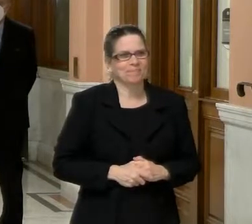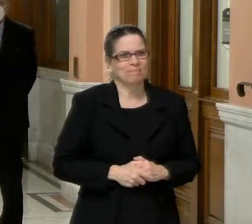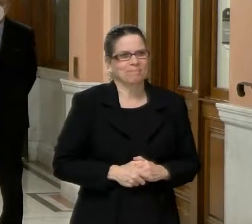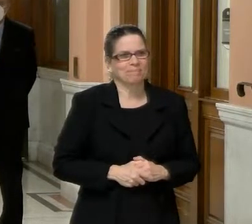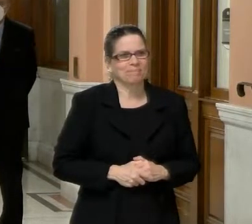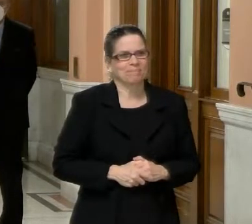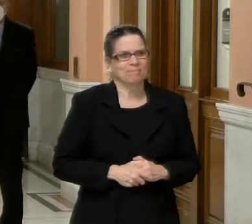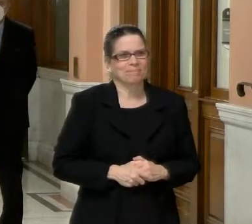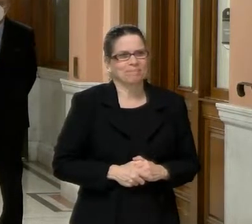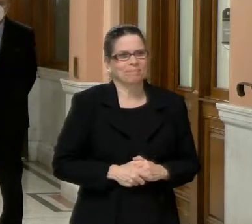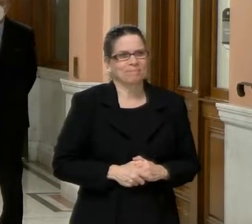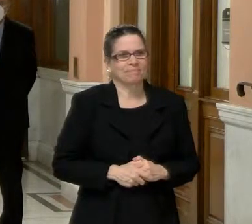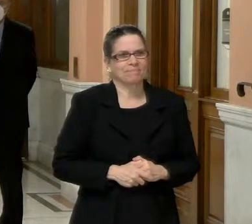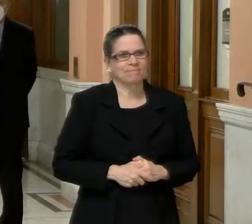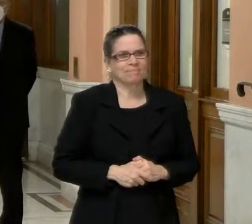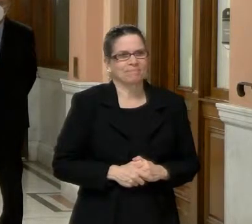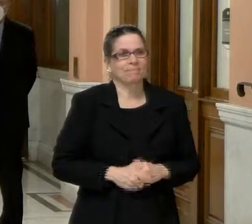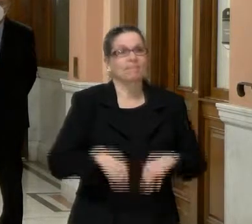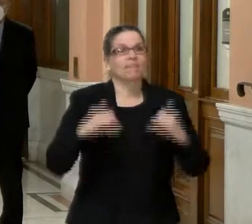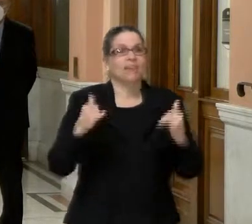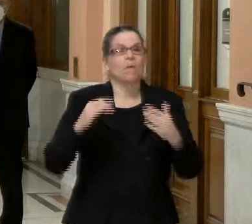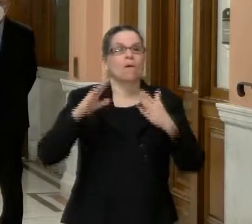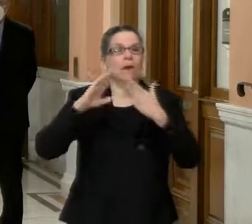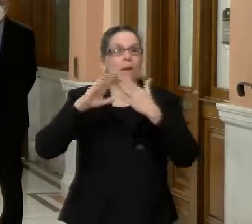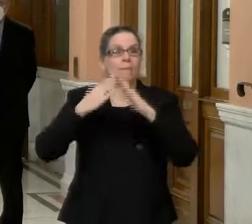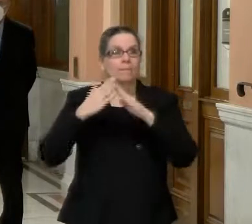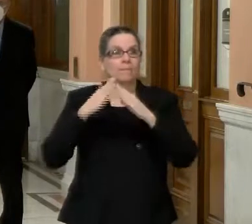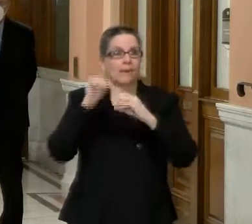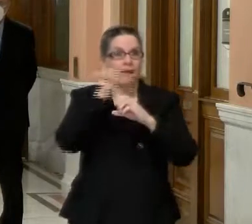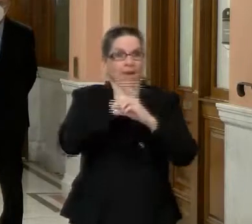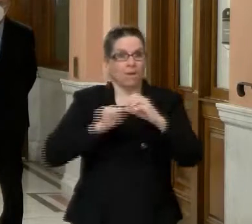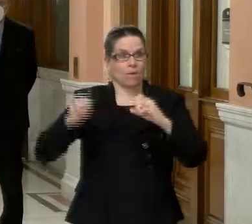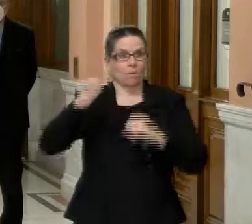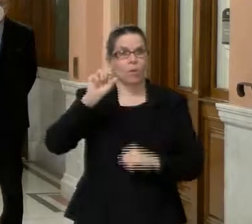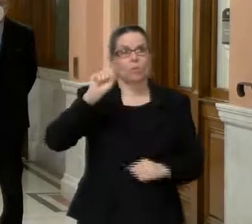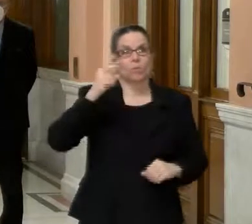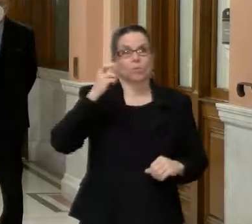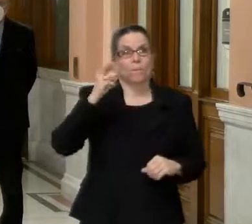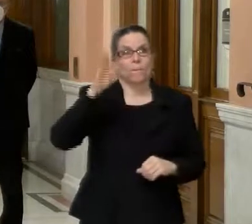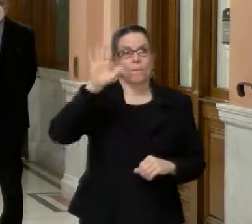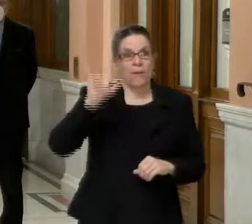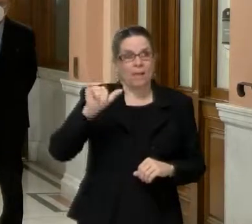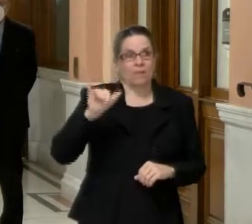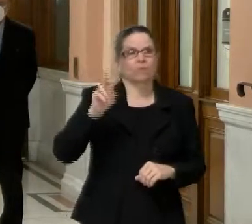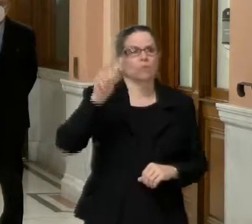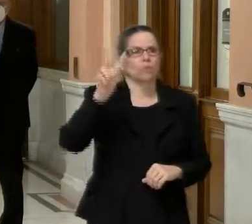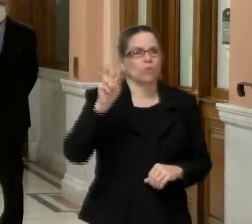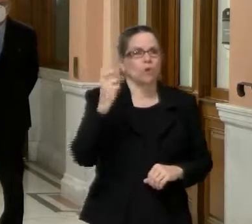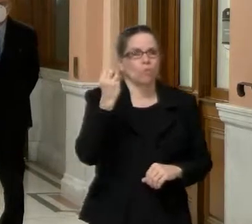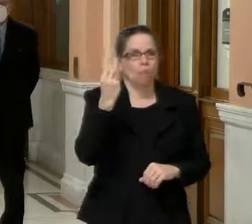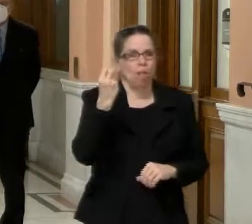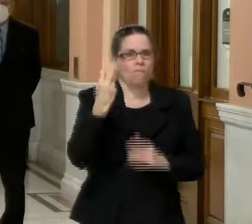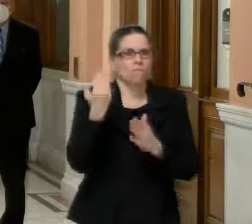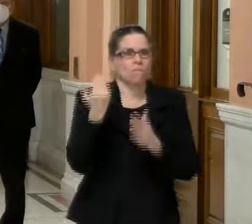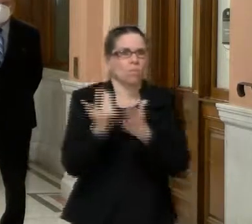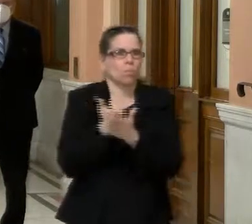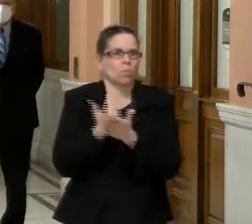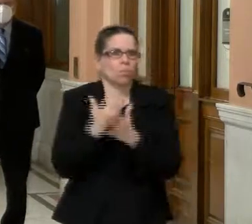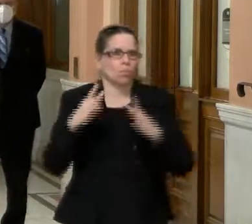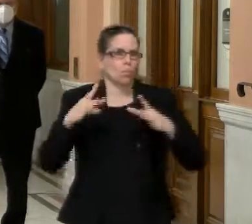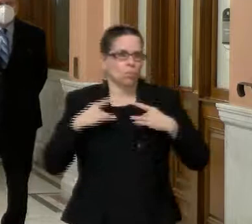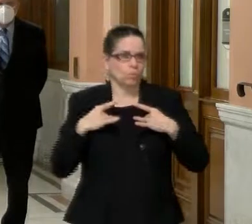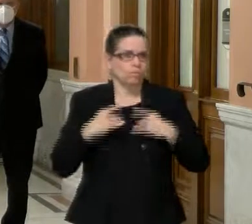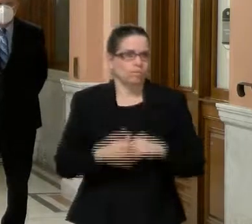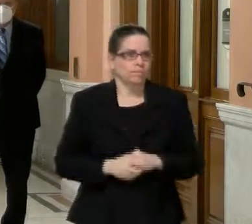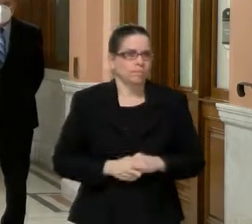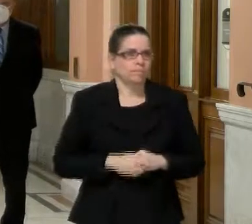uh, the towns, we have the town of Shoesbury, uh, had 212 additional cases this week, uh,